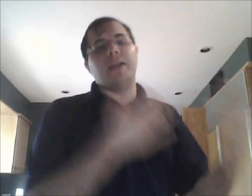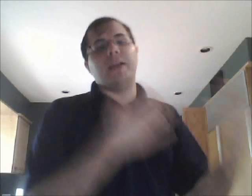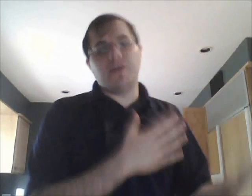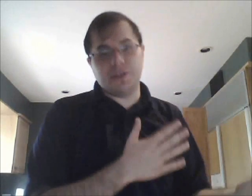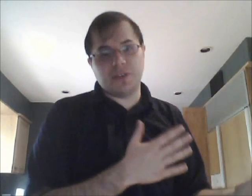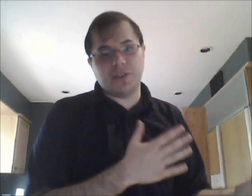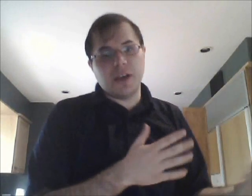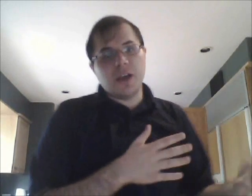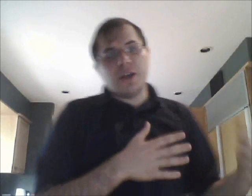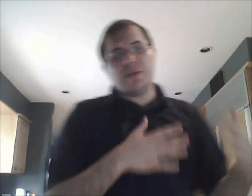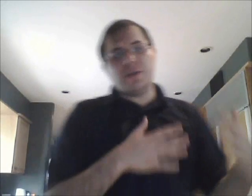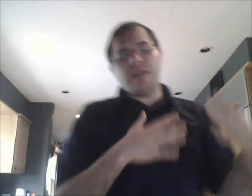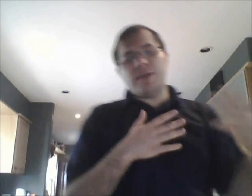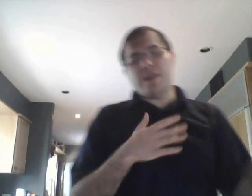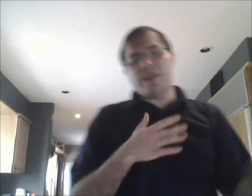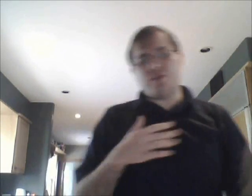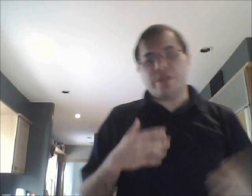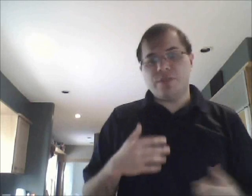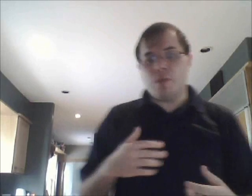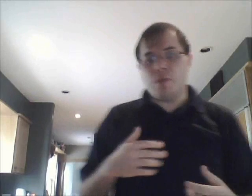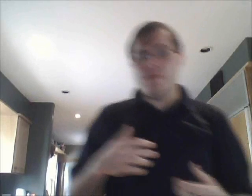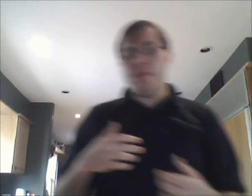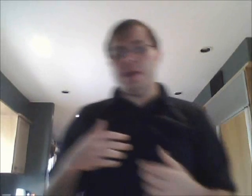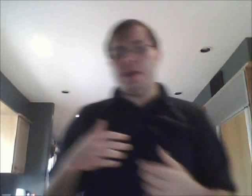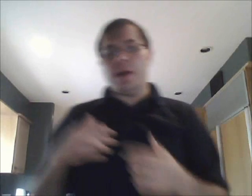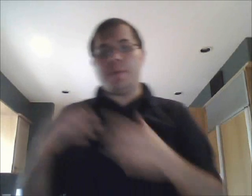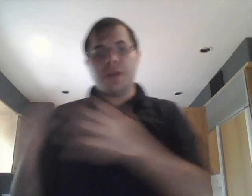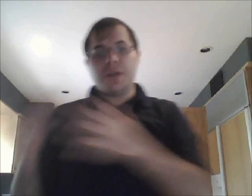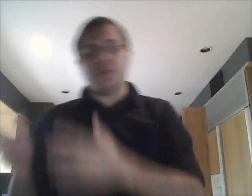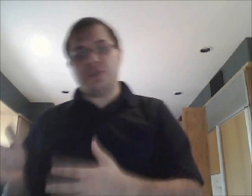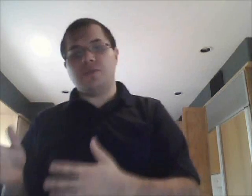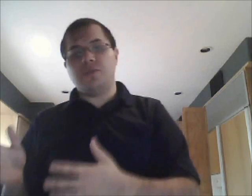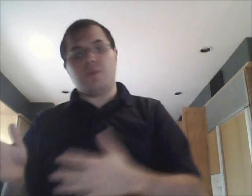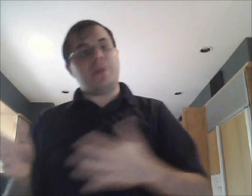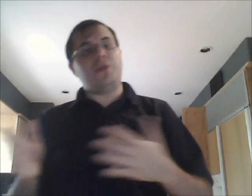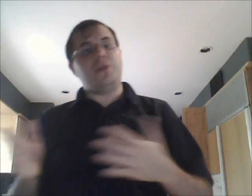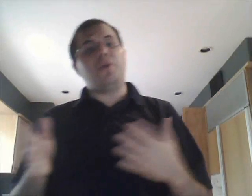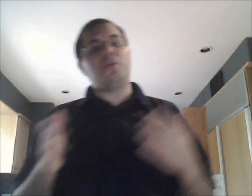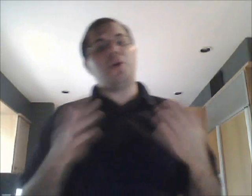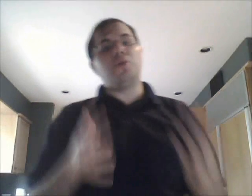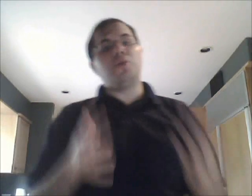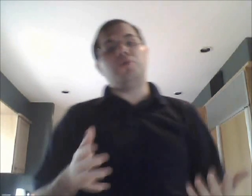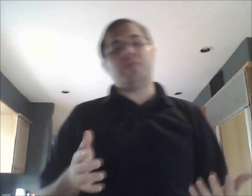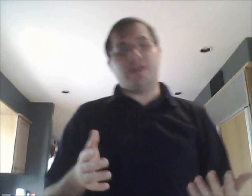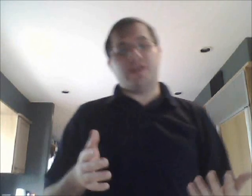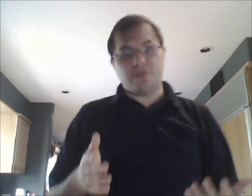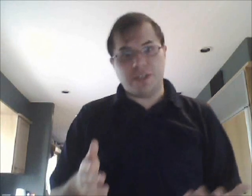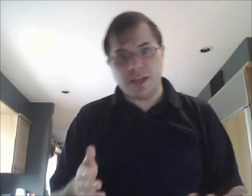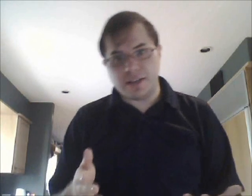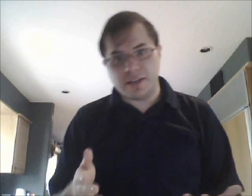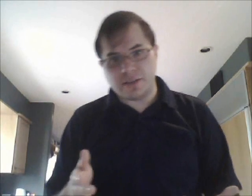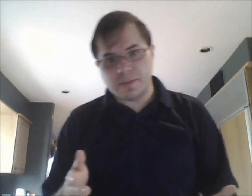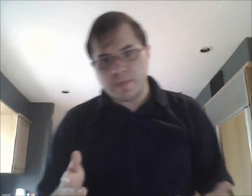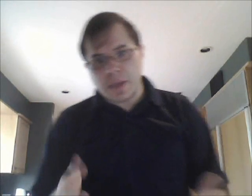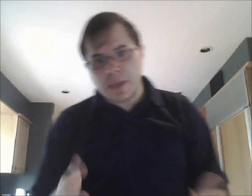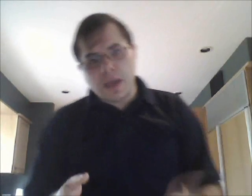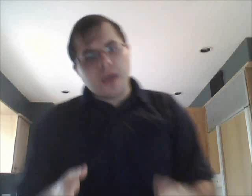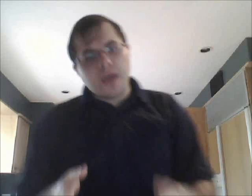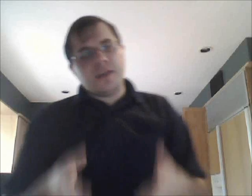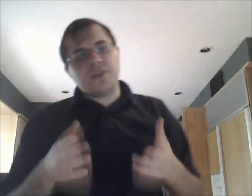languages the name Dennis Ritchie won't maybe appeal to you or maybe you won't know who Dennis Ritchie is. Dennis